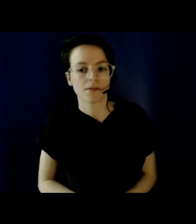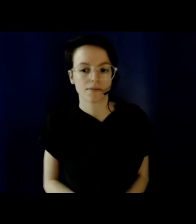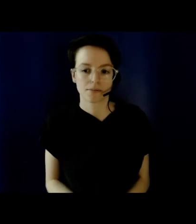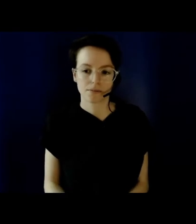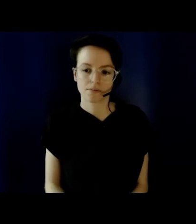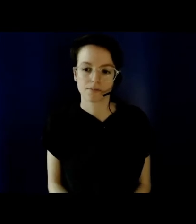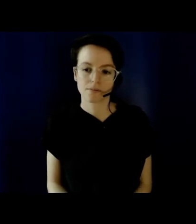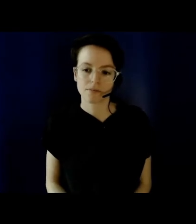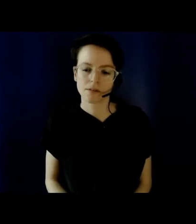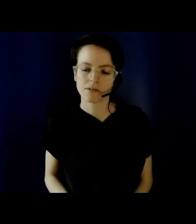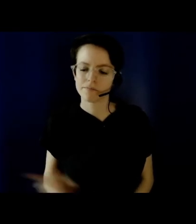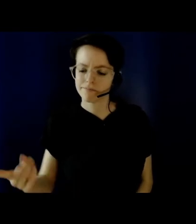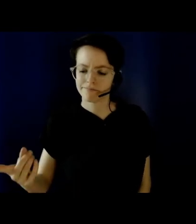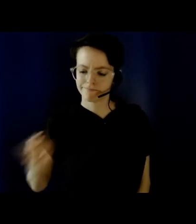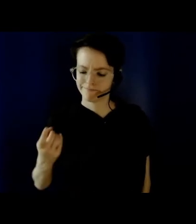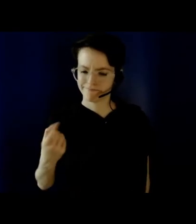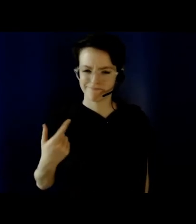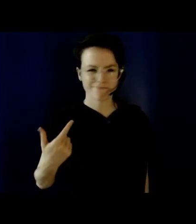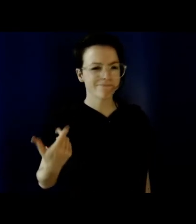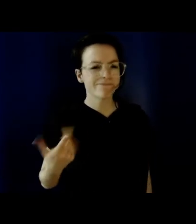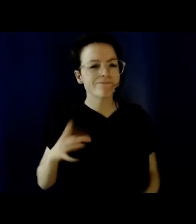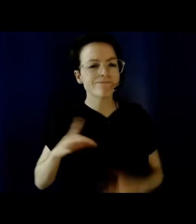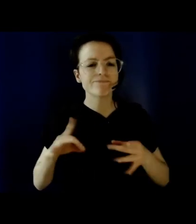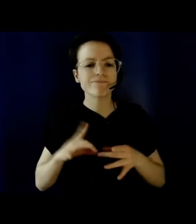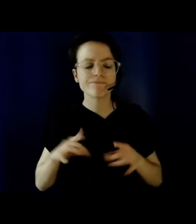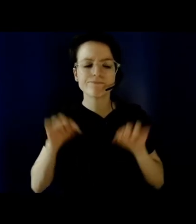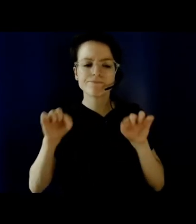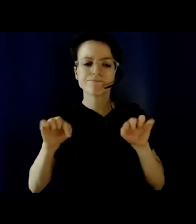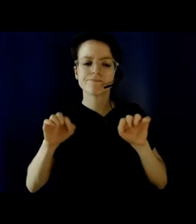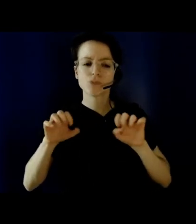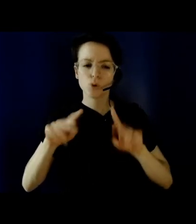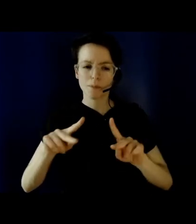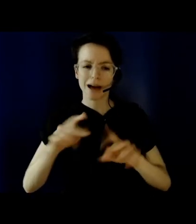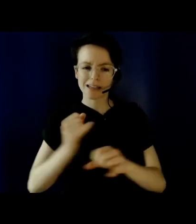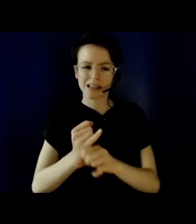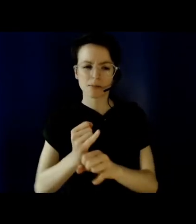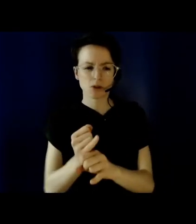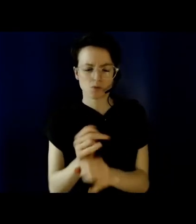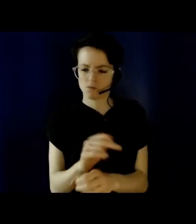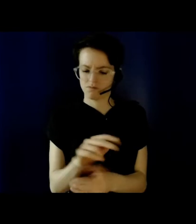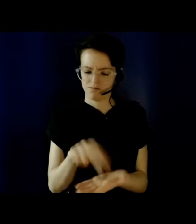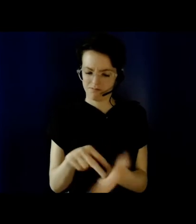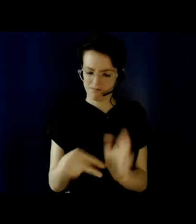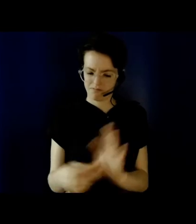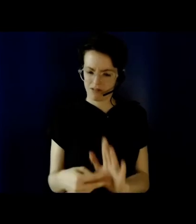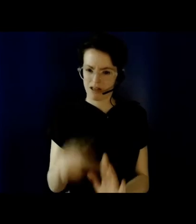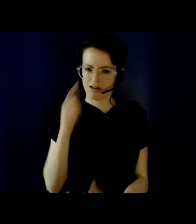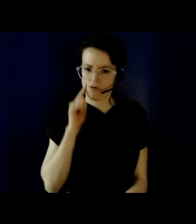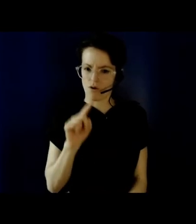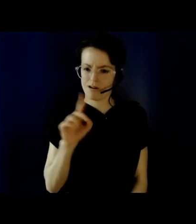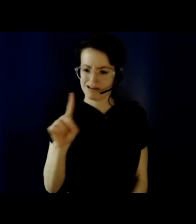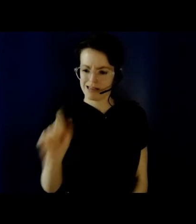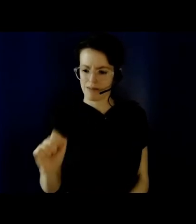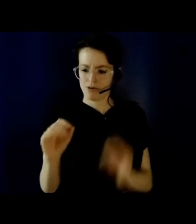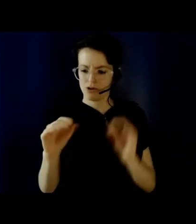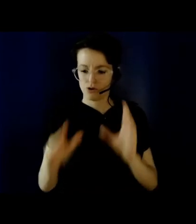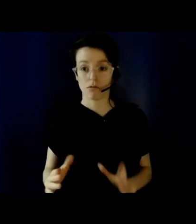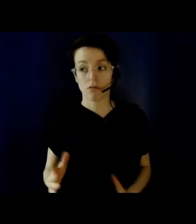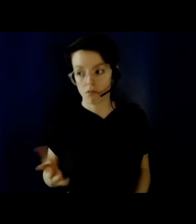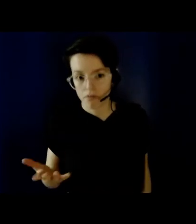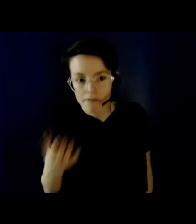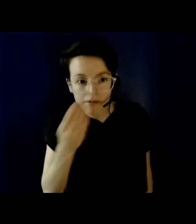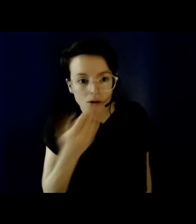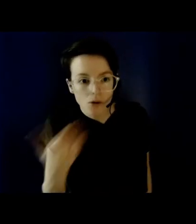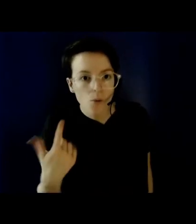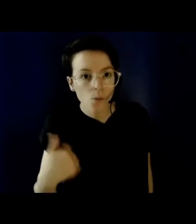you know, what does the return mean to disabled instructors, my first thought was that, you know, we're a pretty diverse bunch. It's going to mean something very